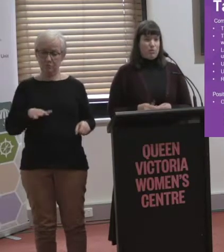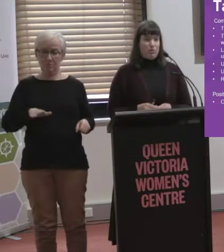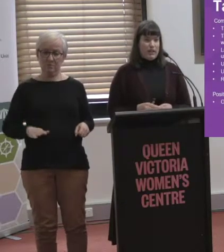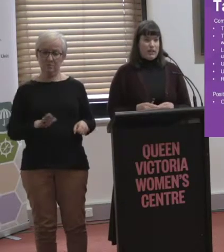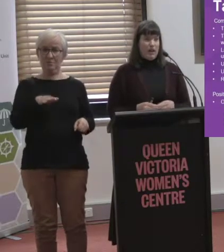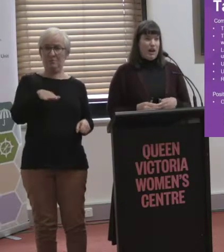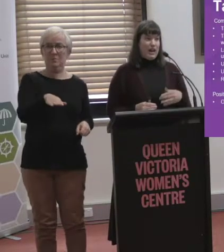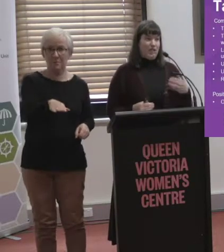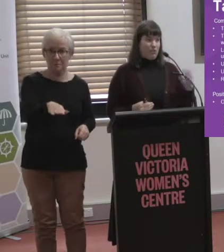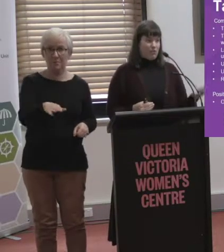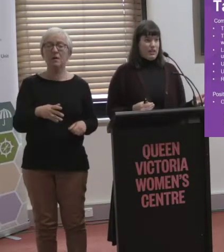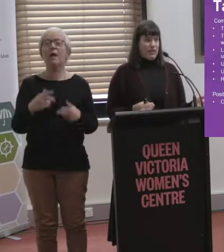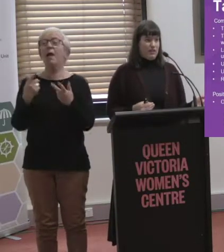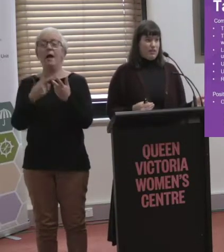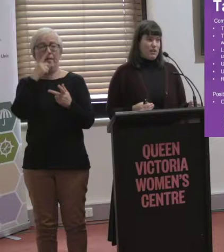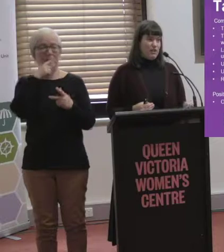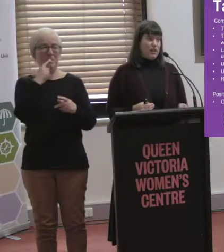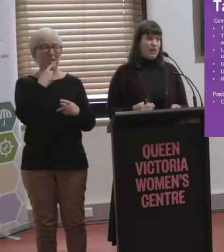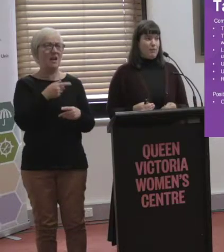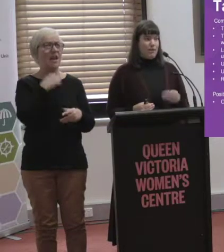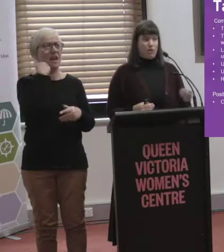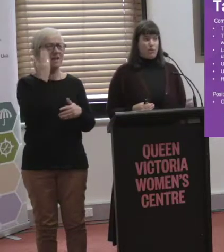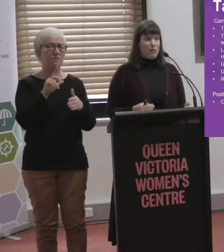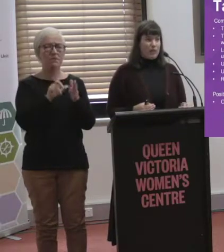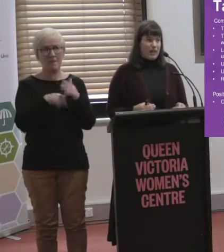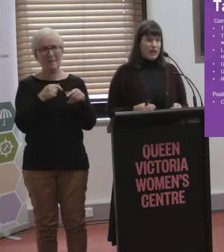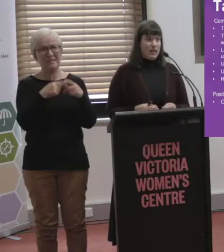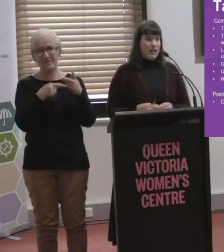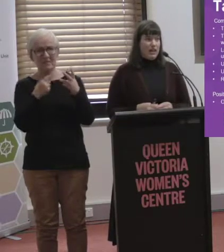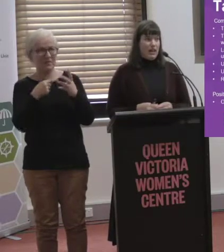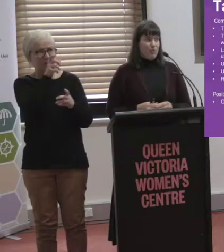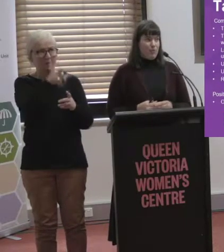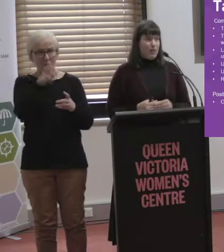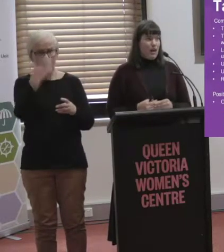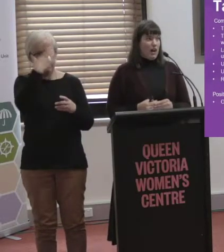there were people who said, I have different taxi drivers every time. I don't know who I'm going to get.